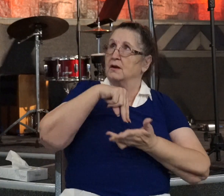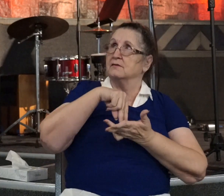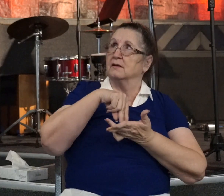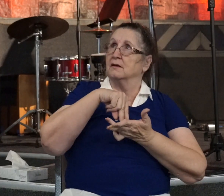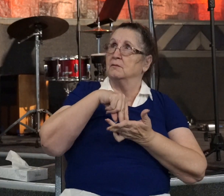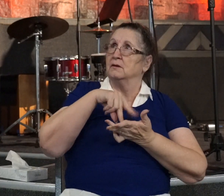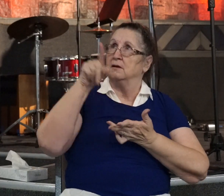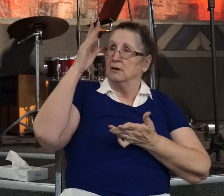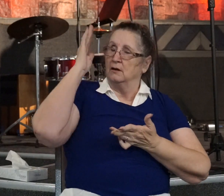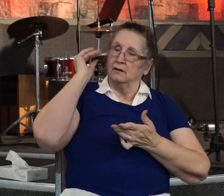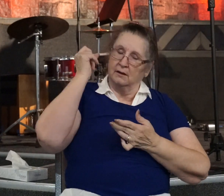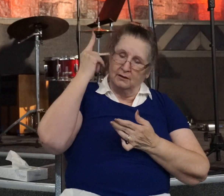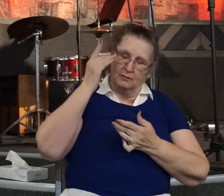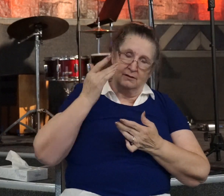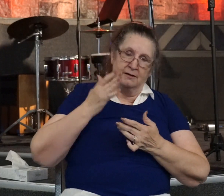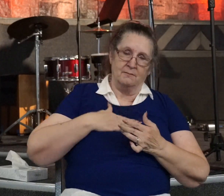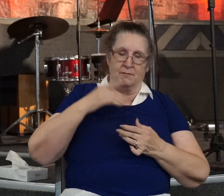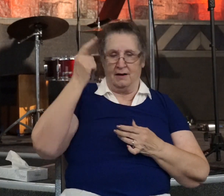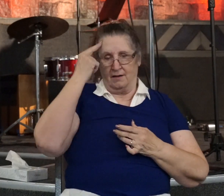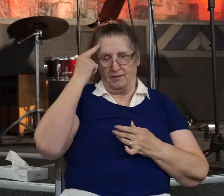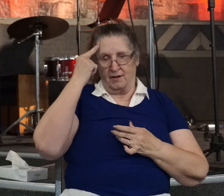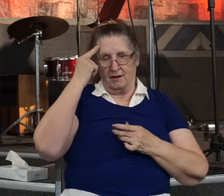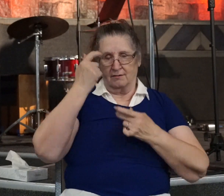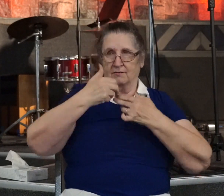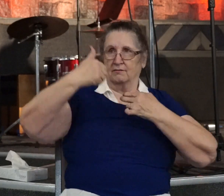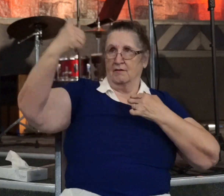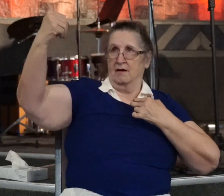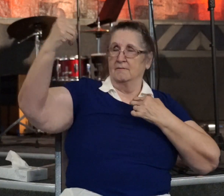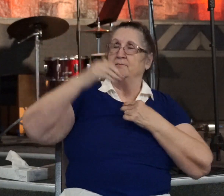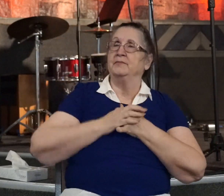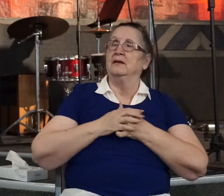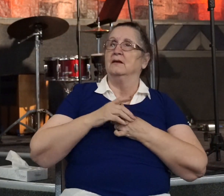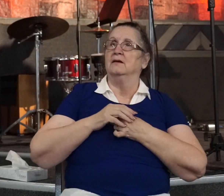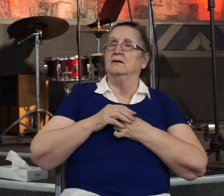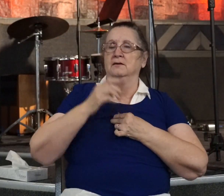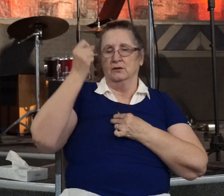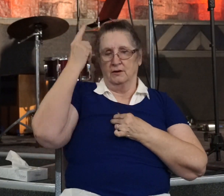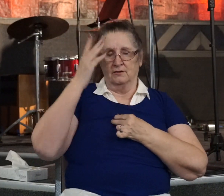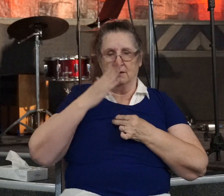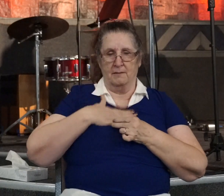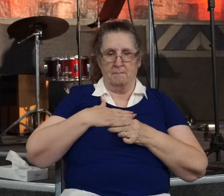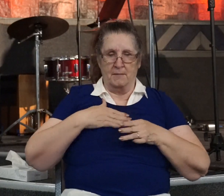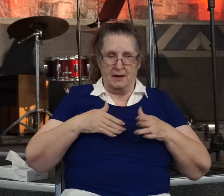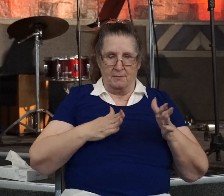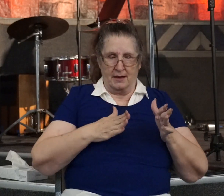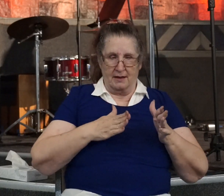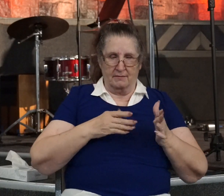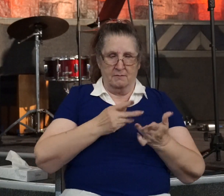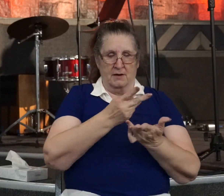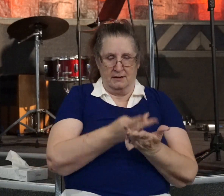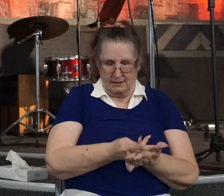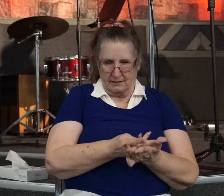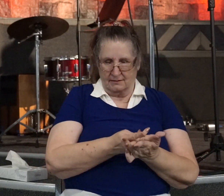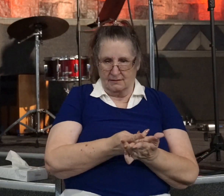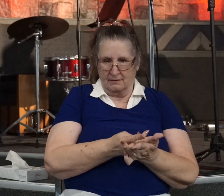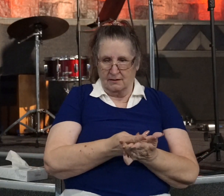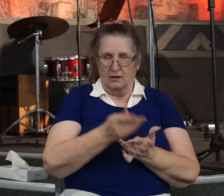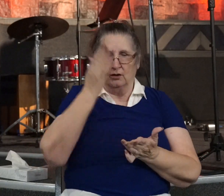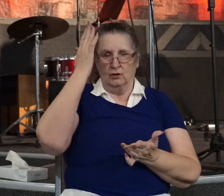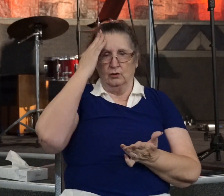You understand my thoughts afar off. You comprehend my path and my lying down. And are acquainted with all of my